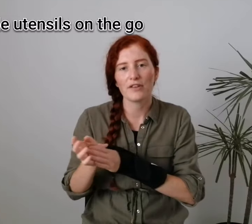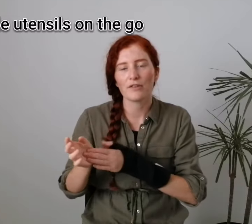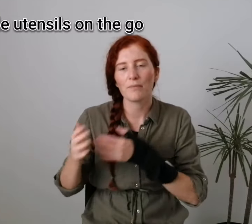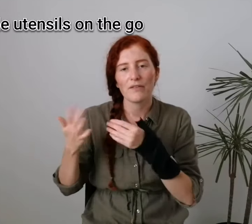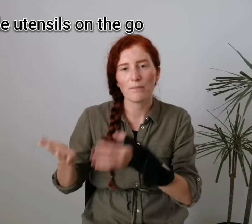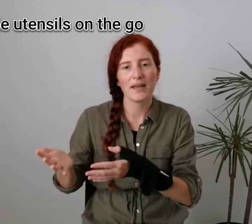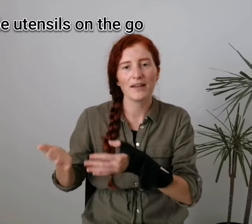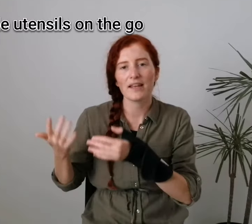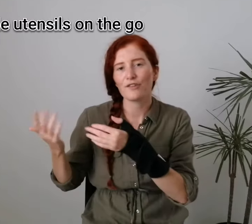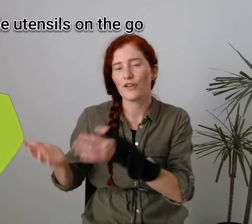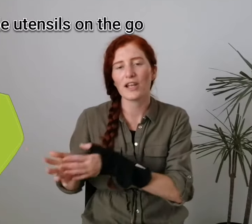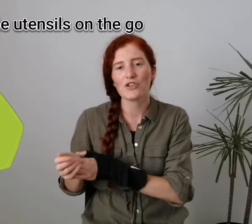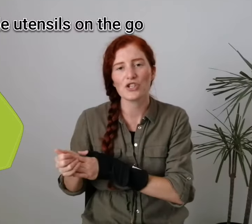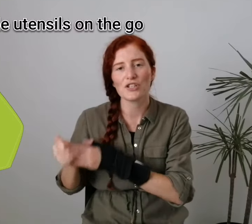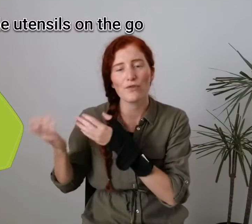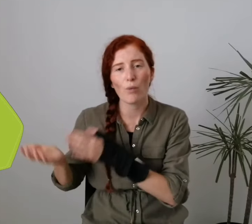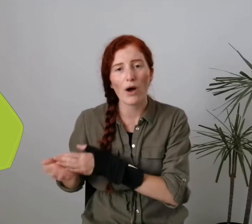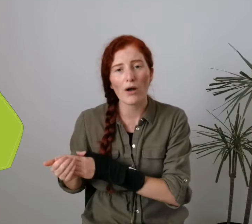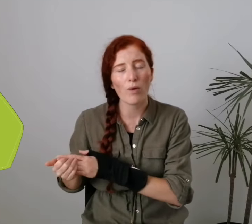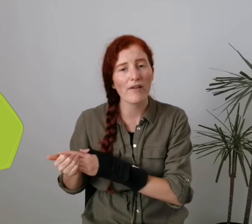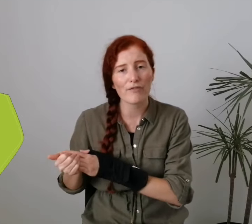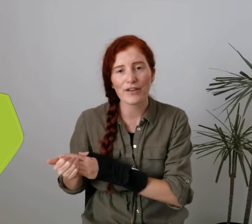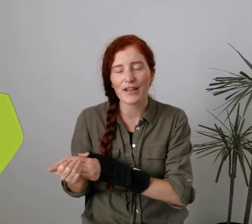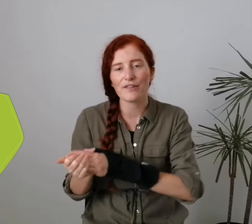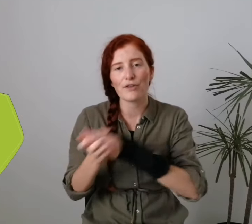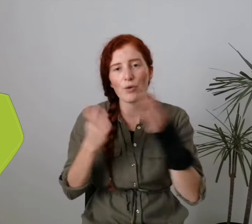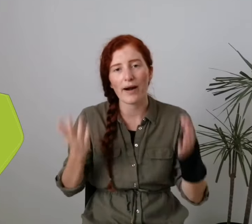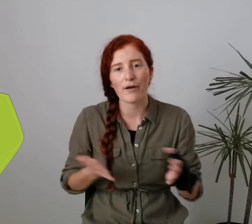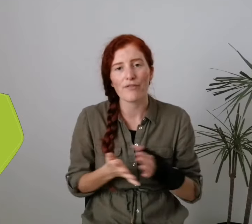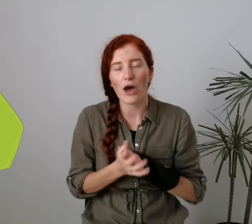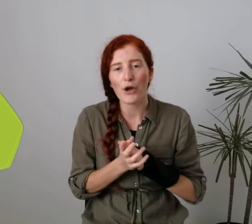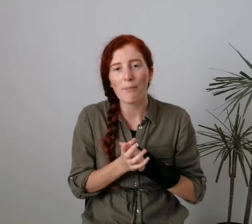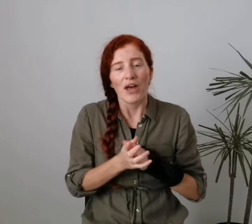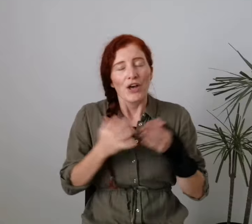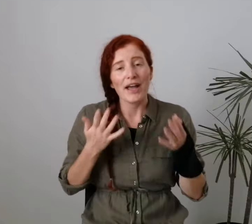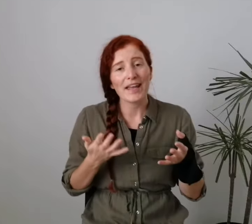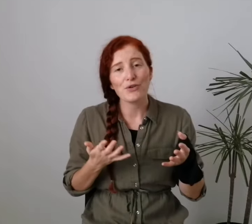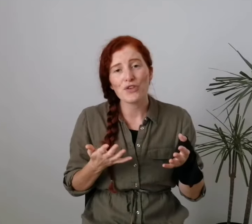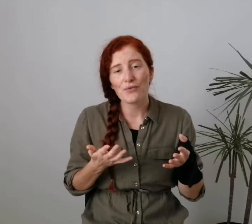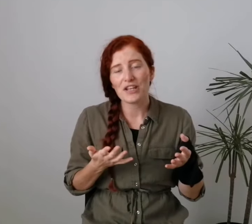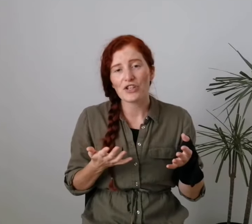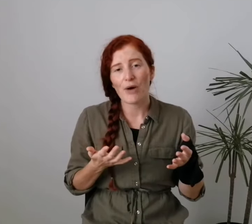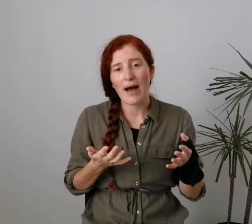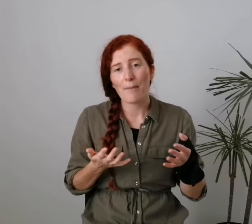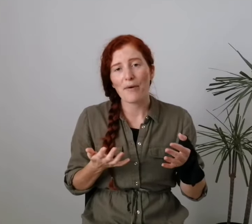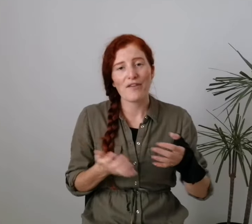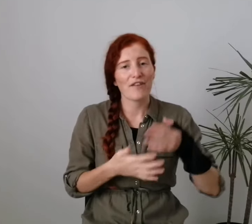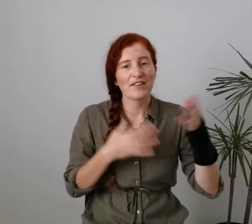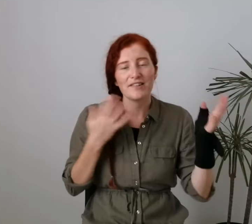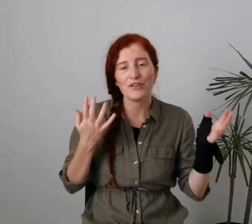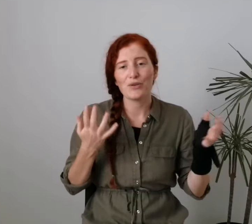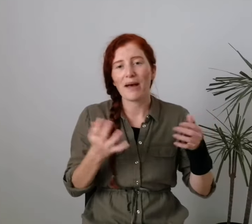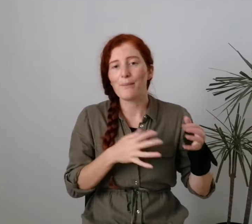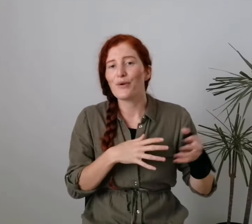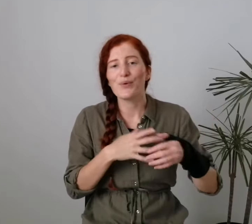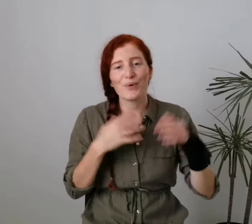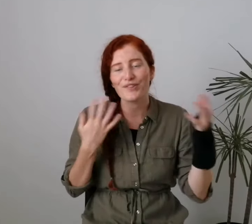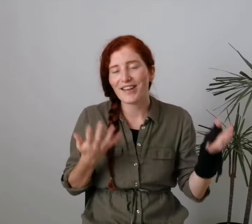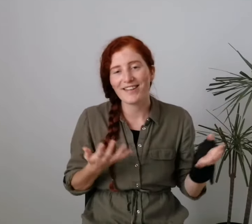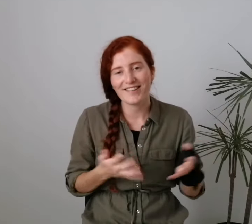So this can be for picnics, for lunches, for work, wherever it is that you are out of the home. Again, don't need to go out and buy fancy new bamboo or stainless